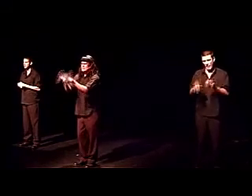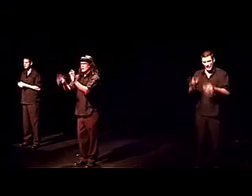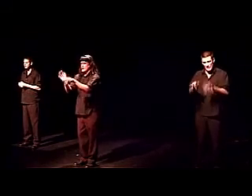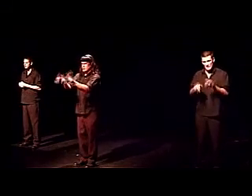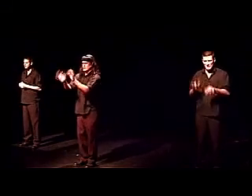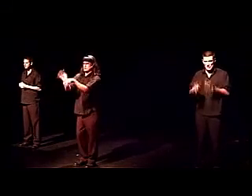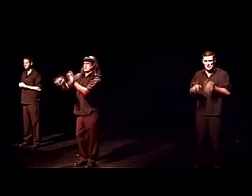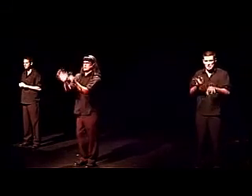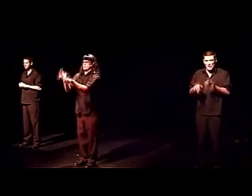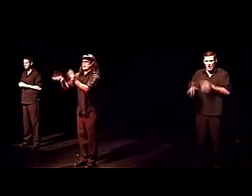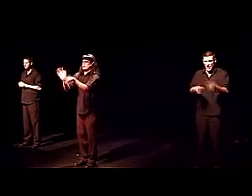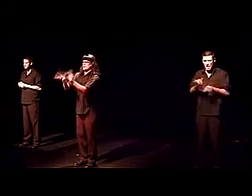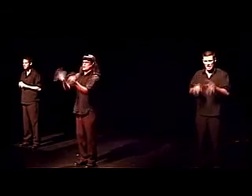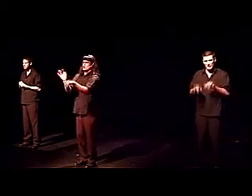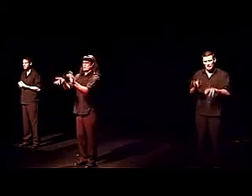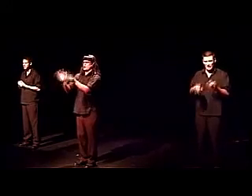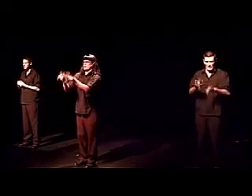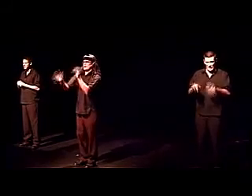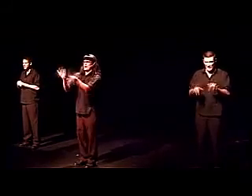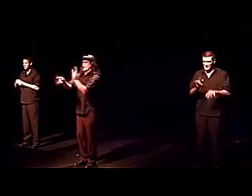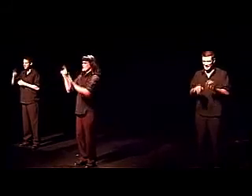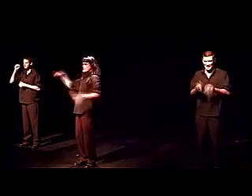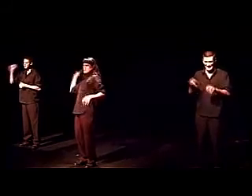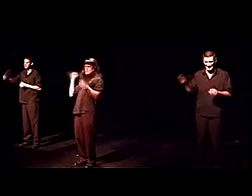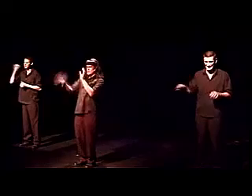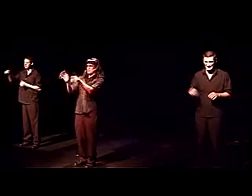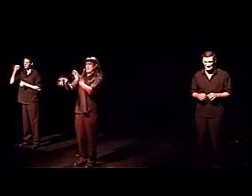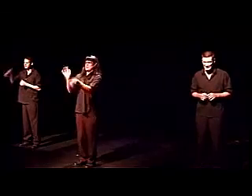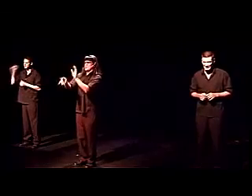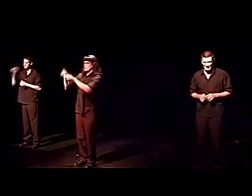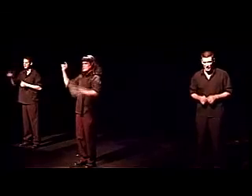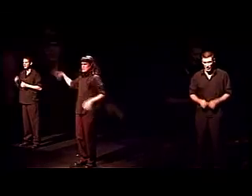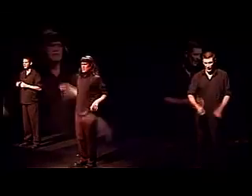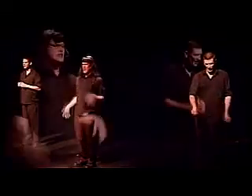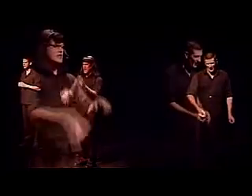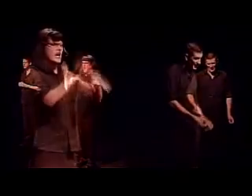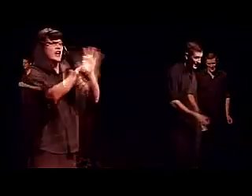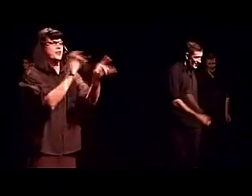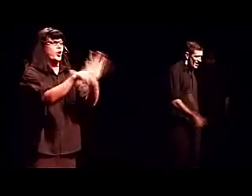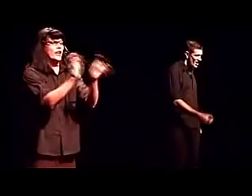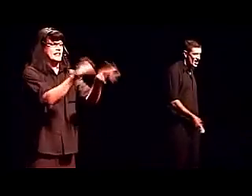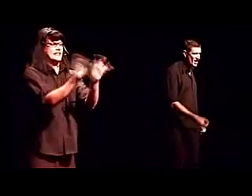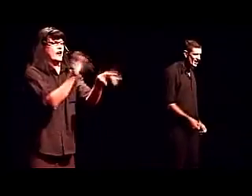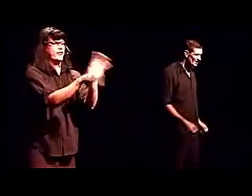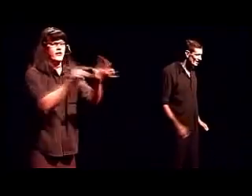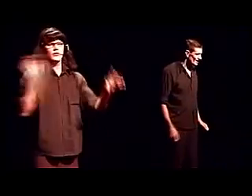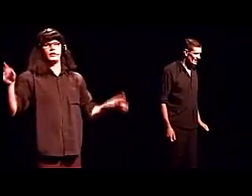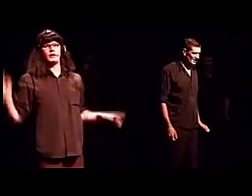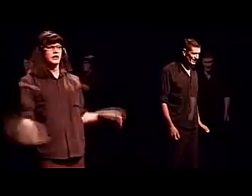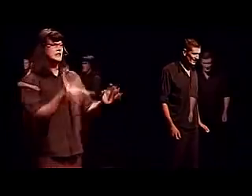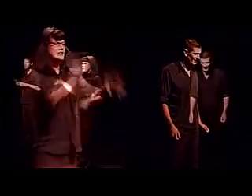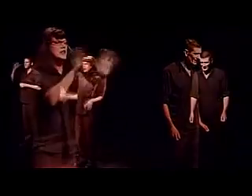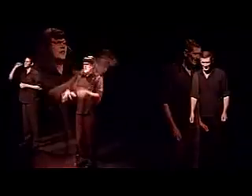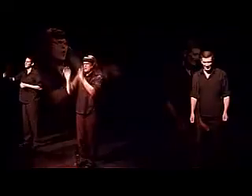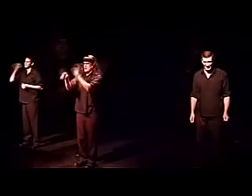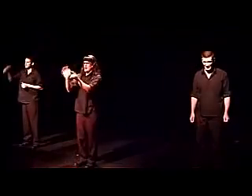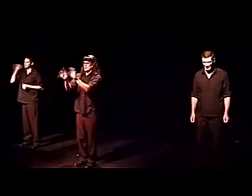My nose is buried in your pubic hair. Yes. Are you pulling yourself? Yes.